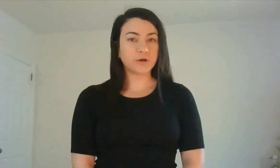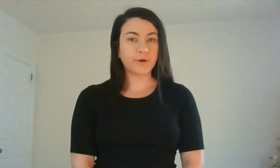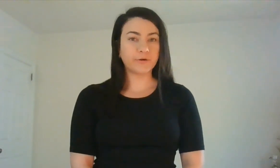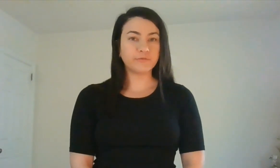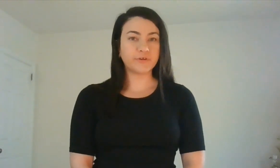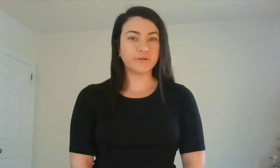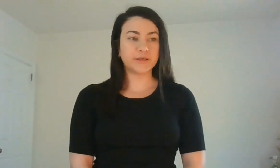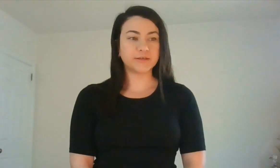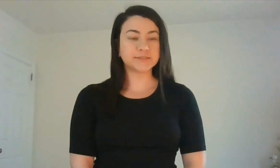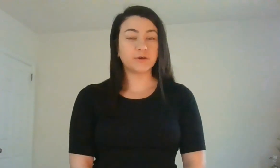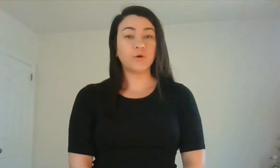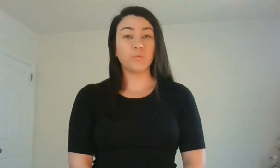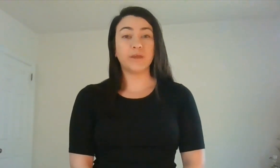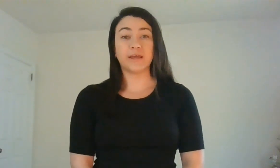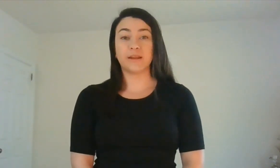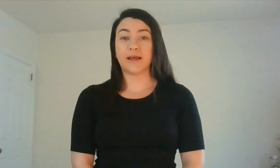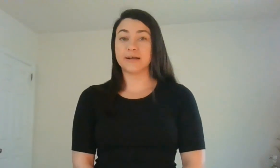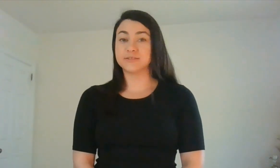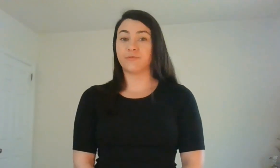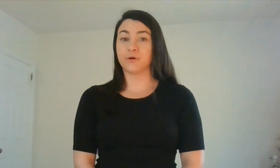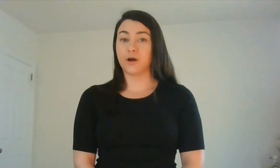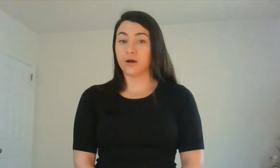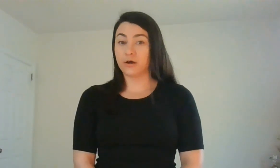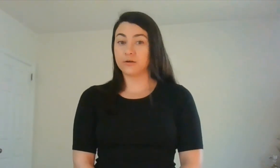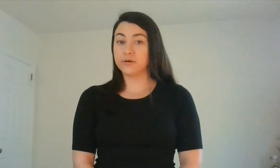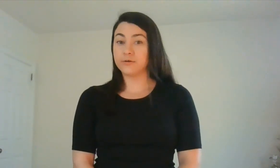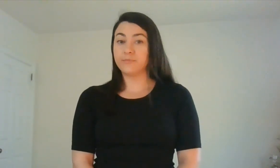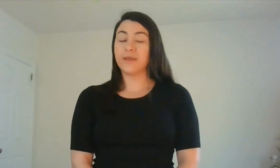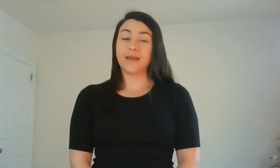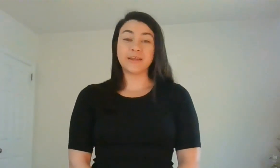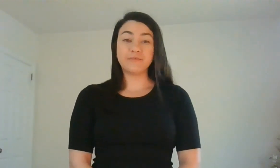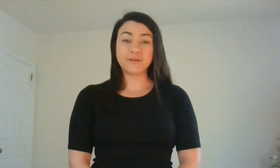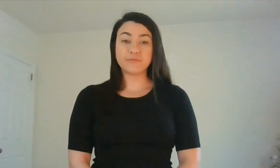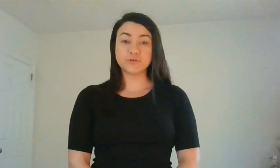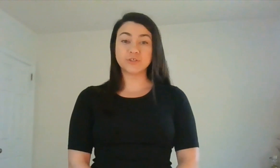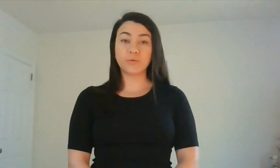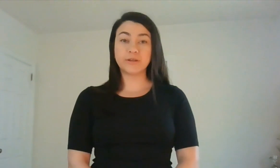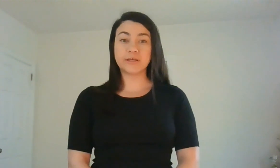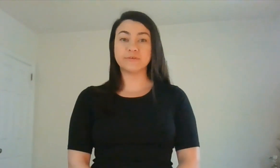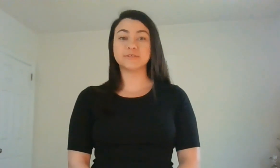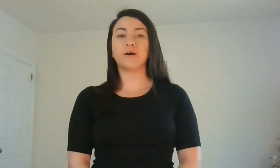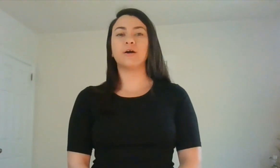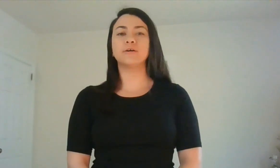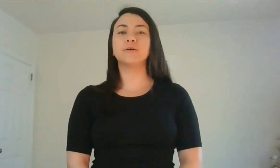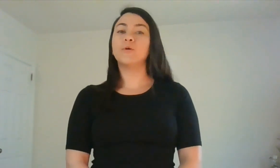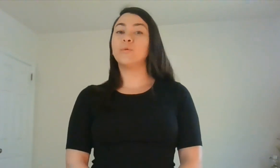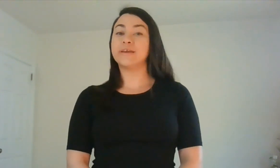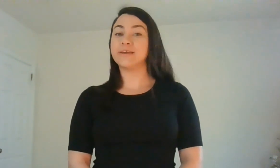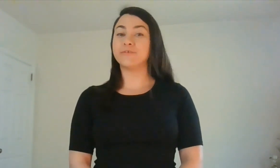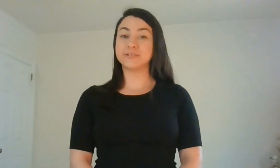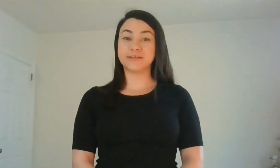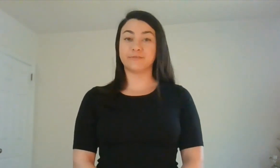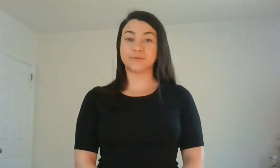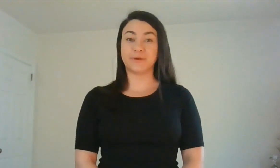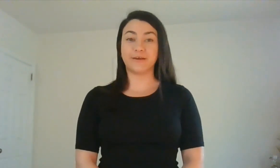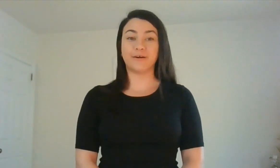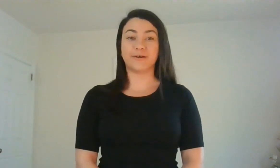about our feelings. We can ask for a hug. And even if there's no one to give us a hug, we can give ourselves a big hug.